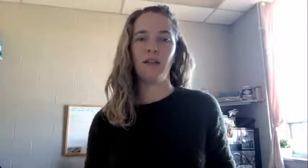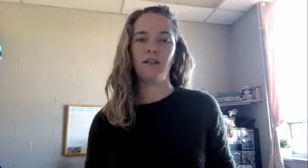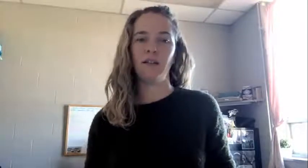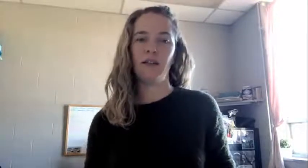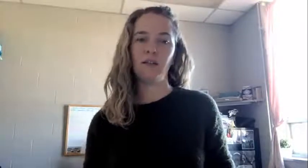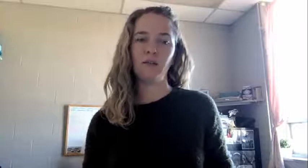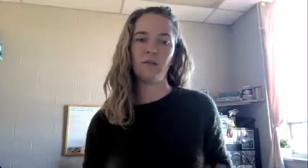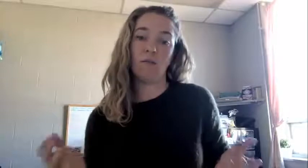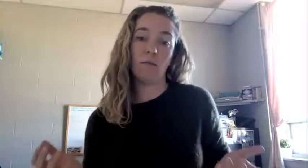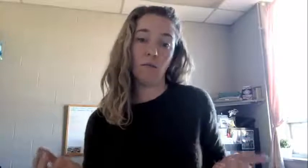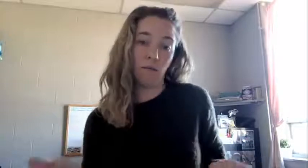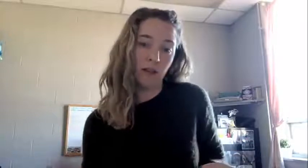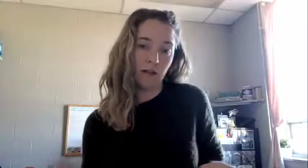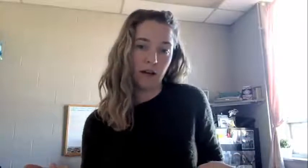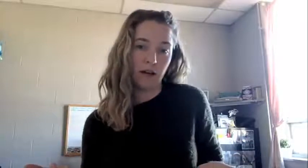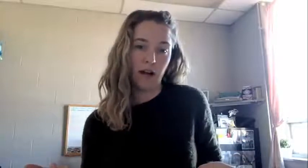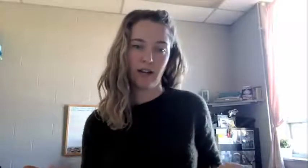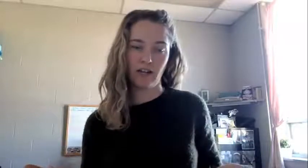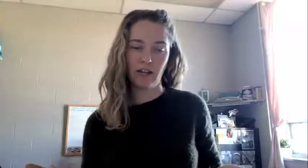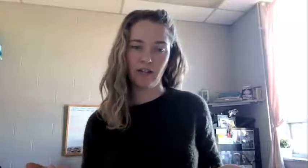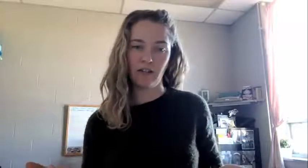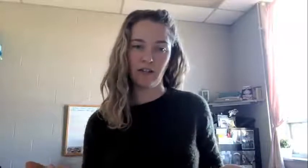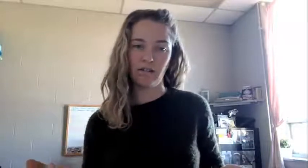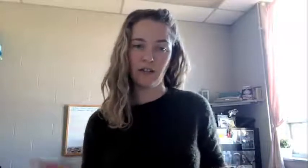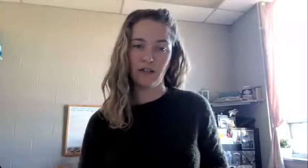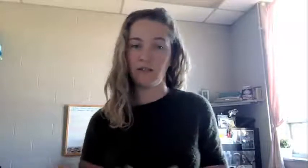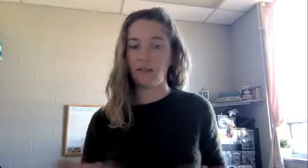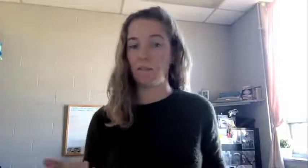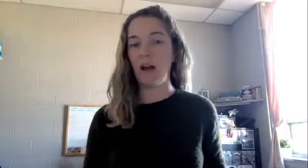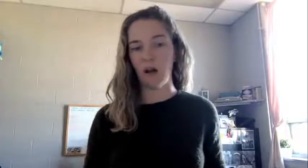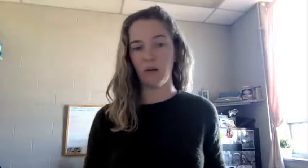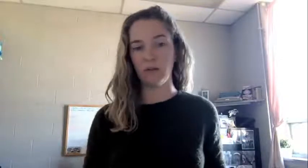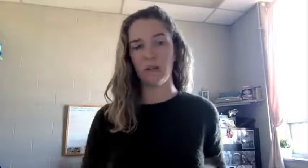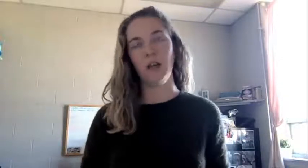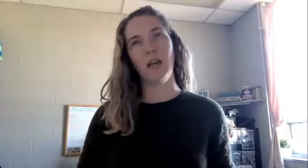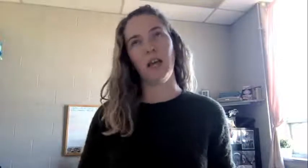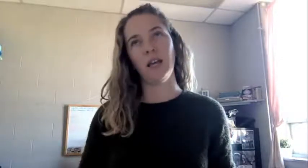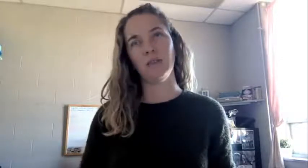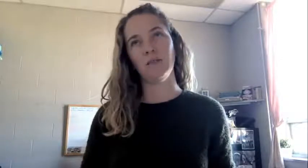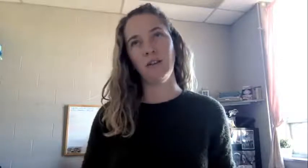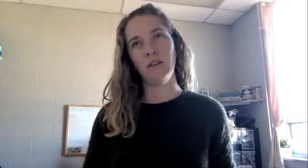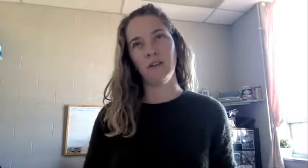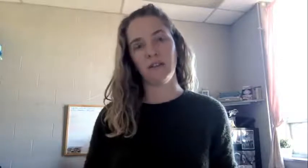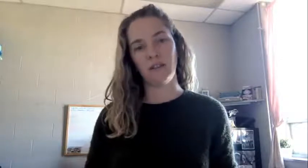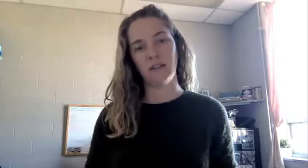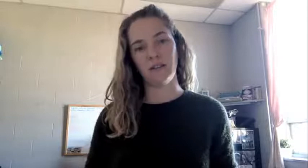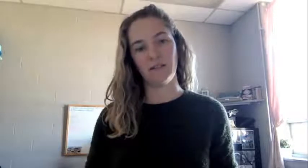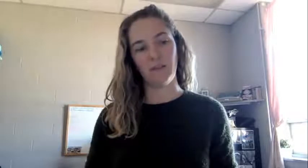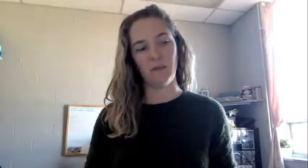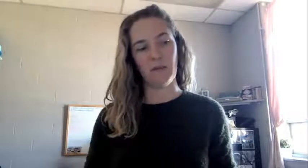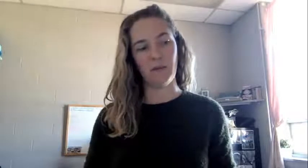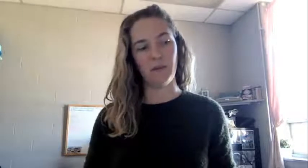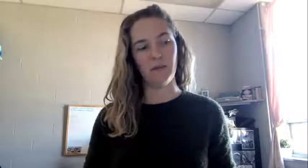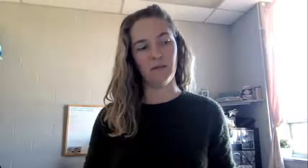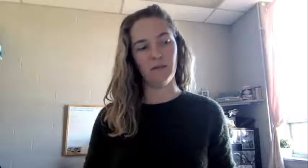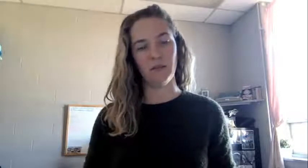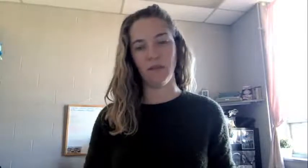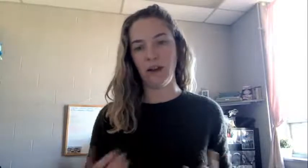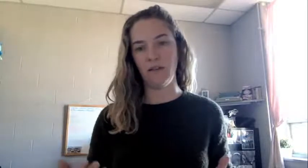And that's really what higher education is about. And so tenure exists so that people don't have